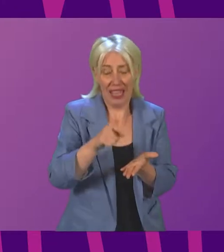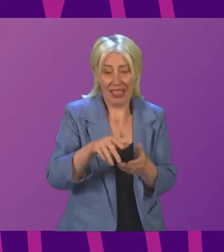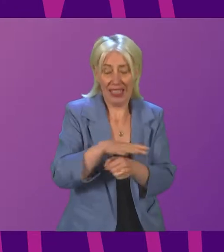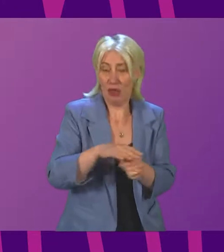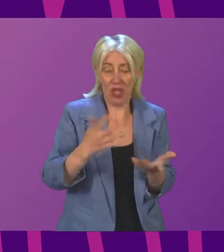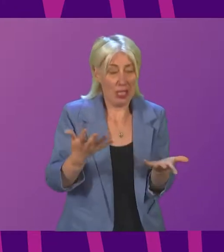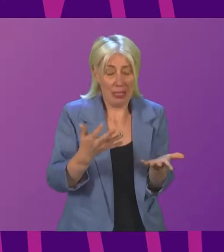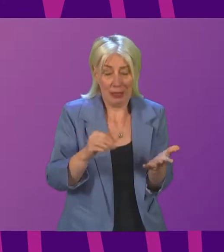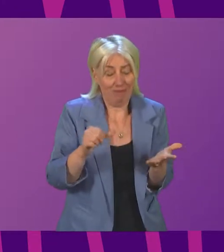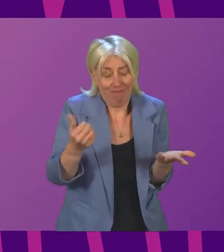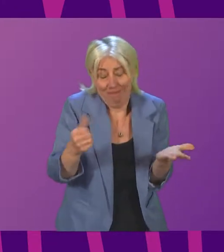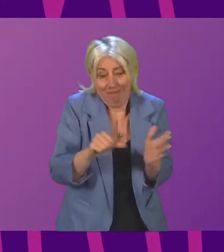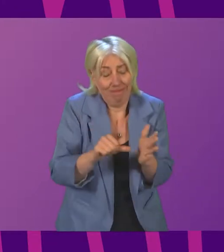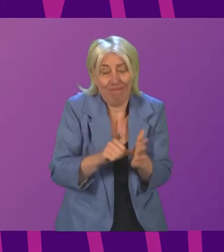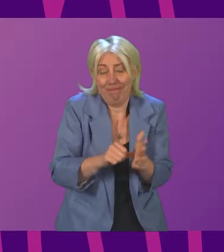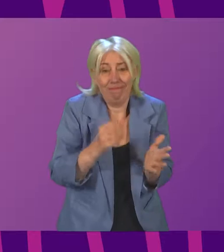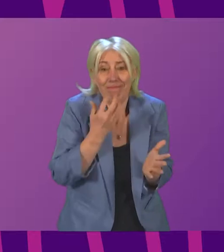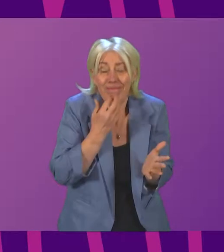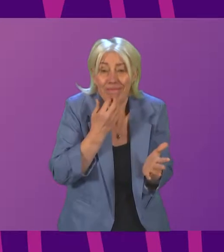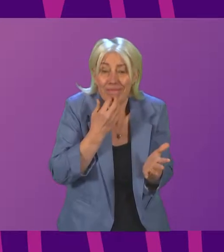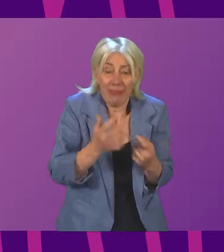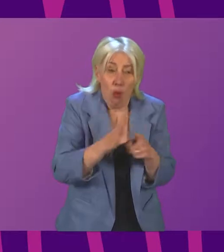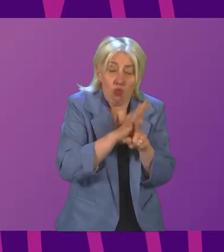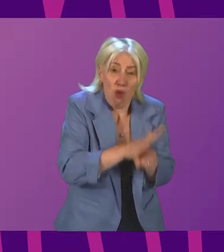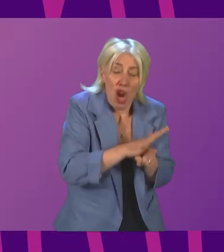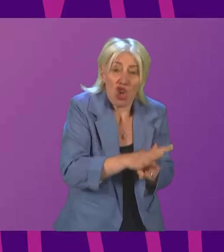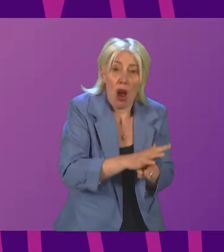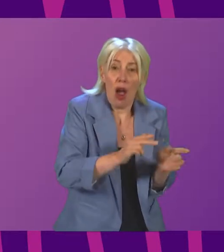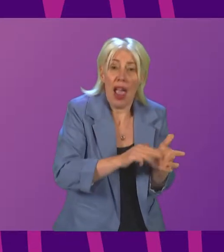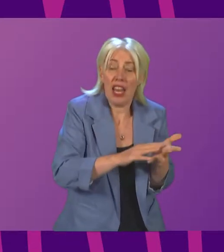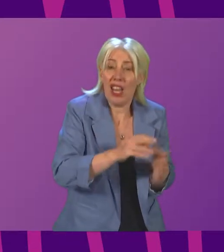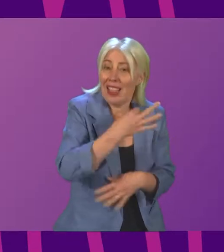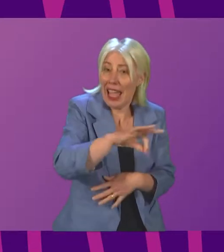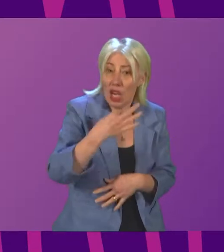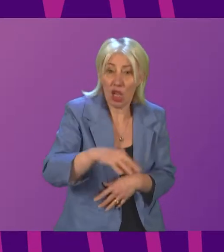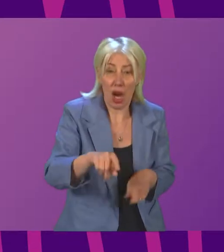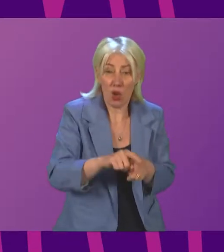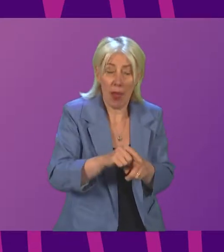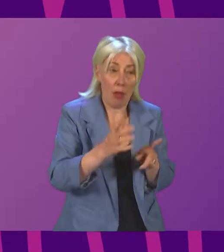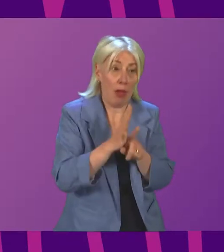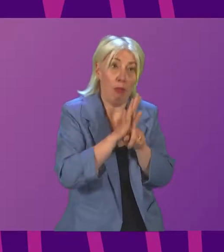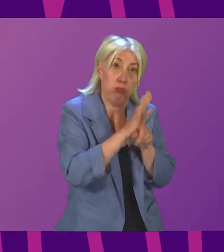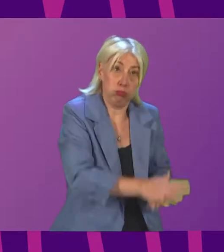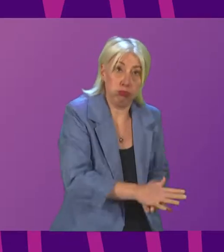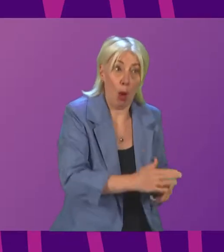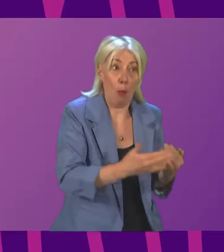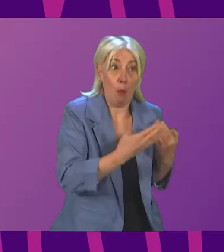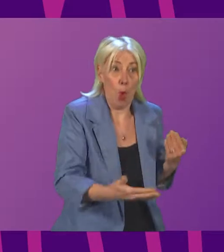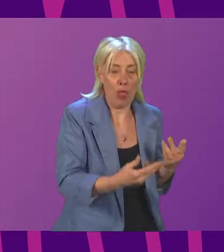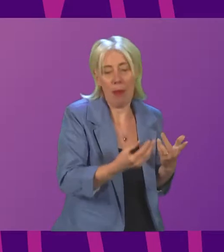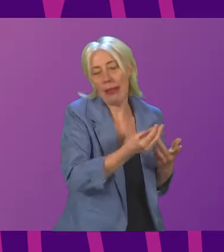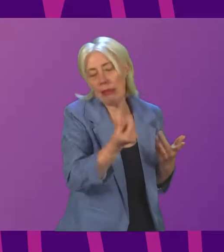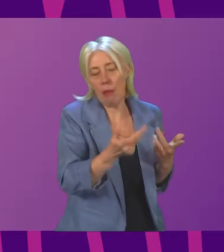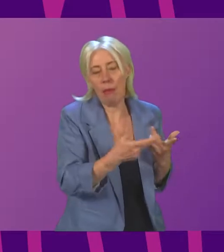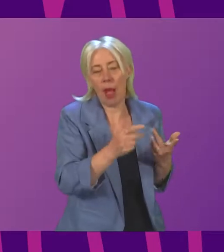symptomatic of the pressures that we're facing at the moment. And NHS Lanarkshire is facing those pressures even more acute than other health boards right across the